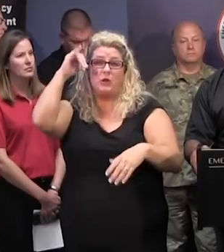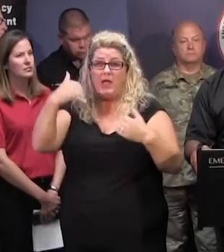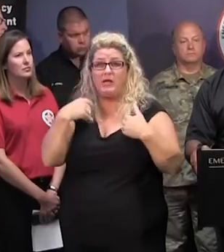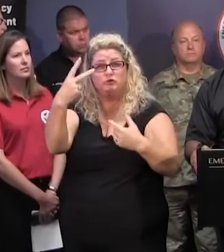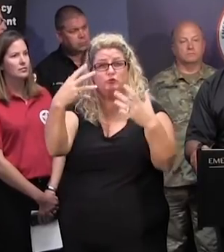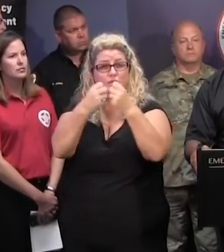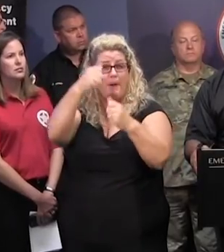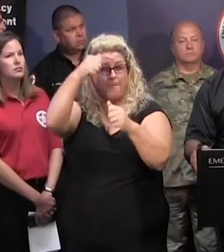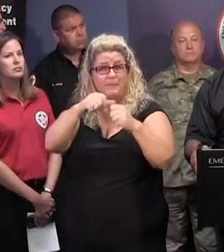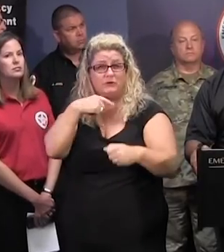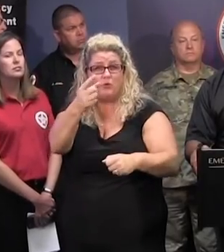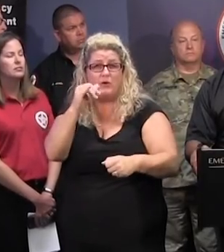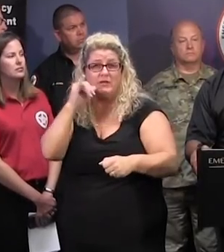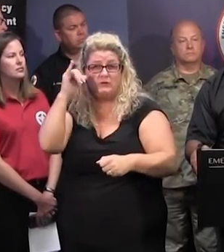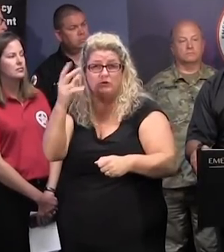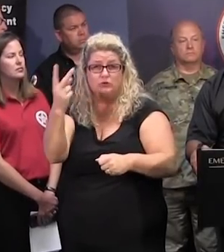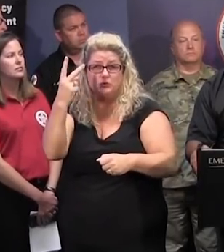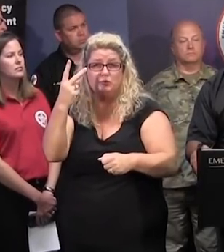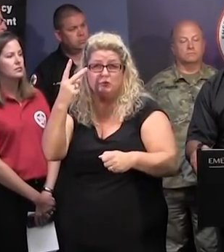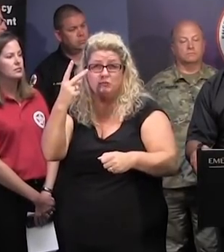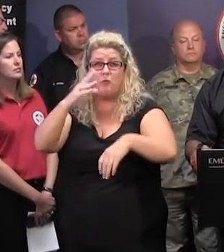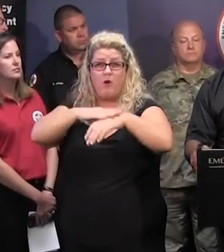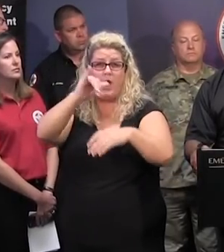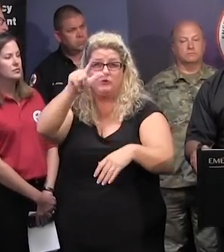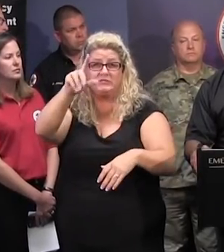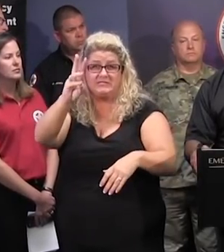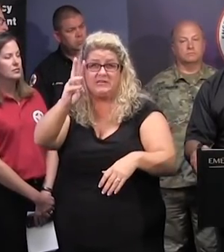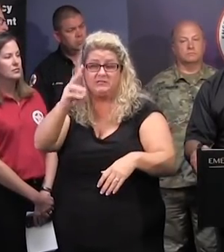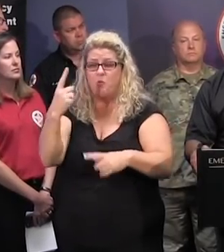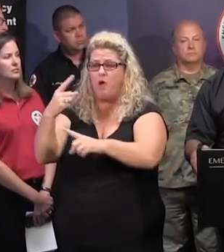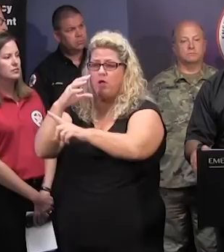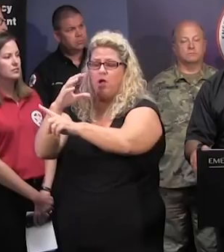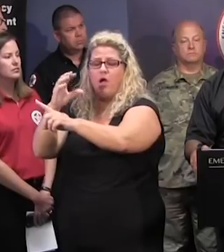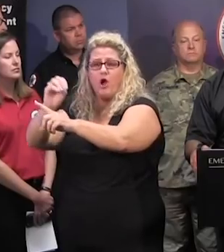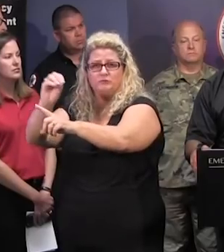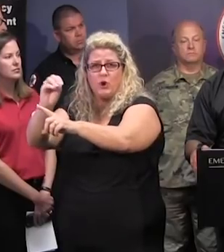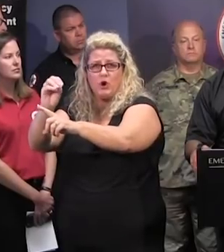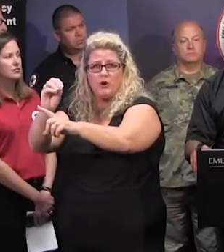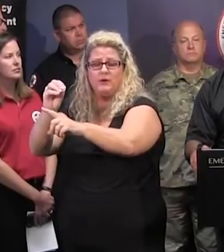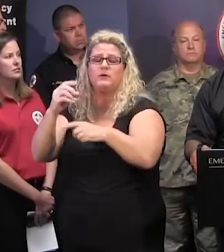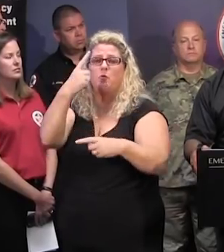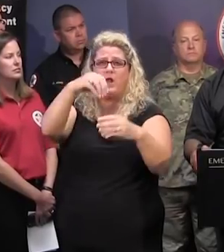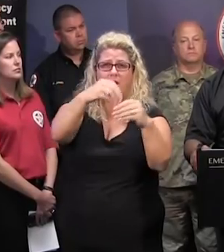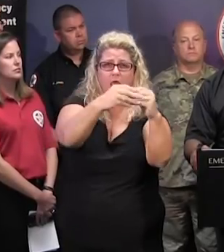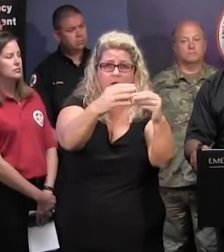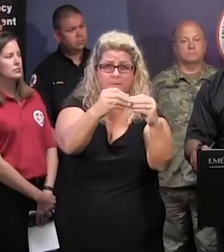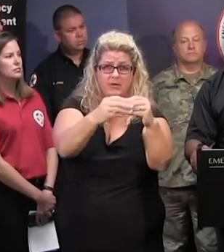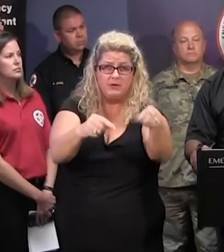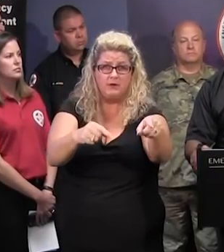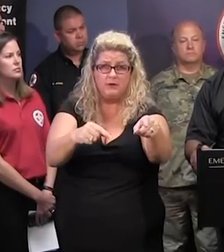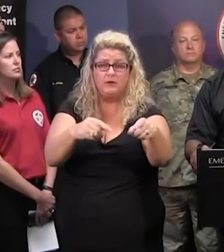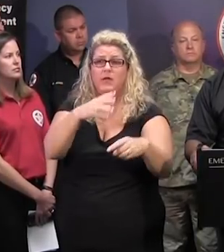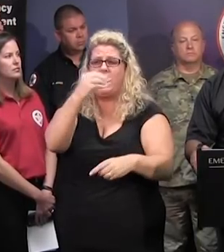on the reverted side of the I-26 route, one in Orangeburg County, one in Columbia. We